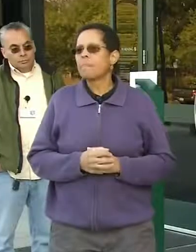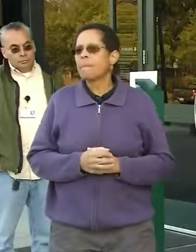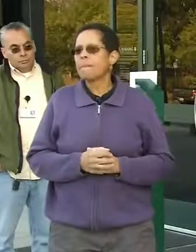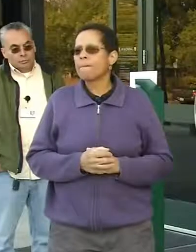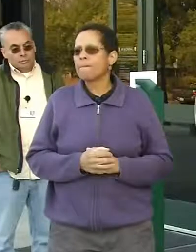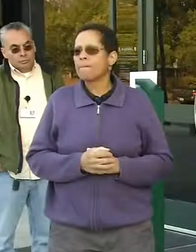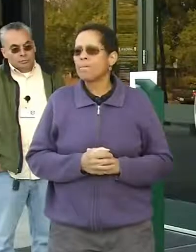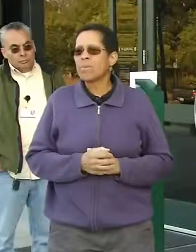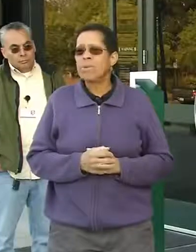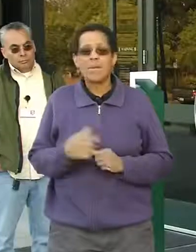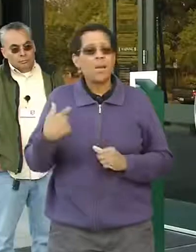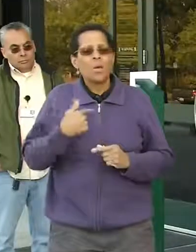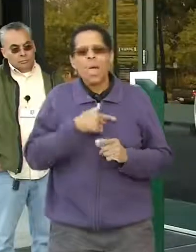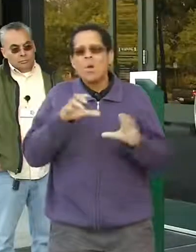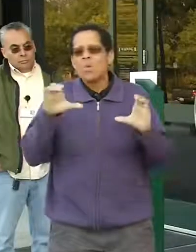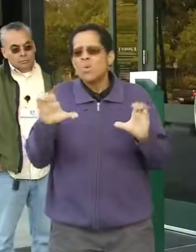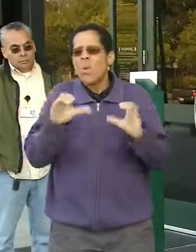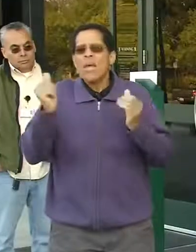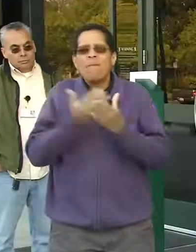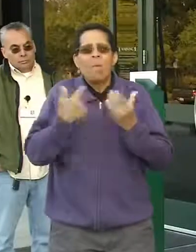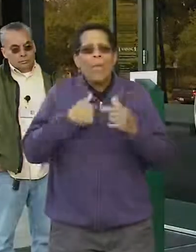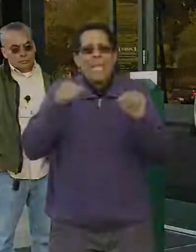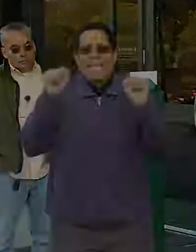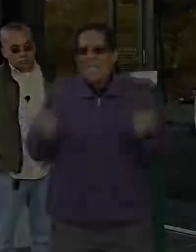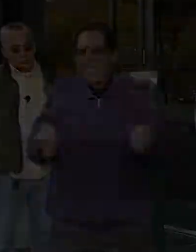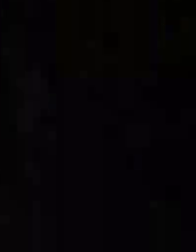handle the remains with care and get them returned to their loved ones. Thanks.